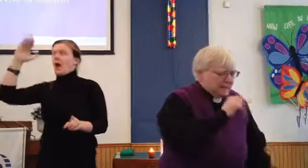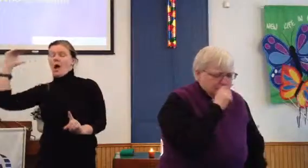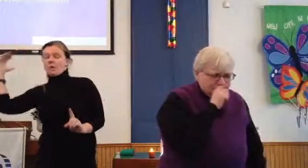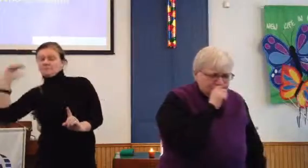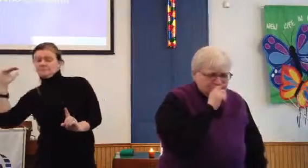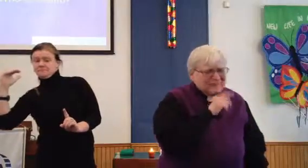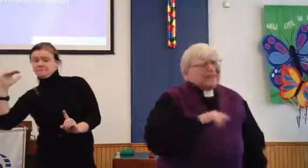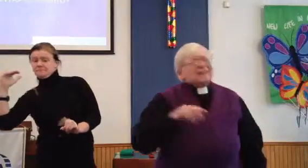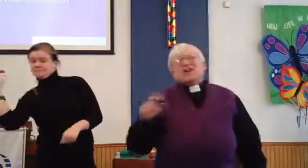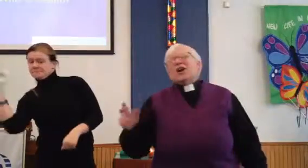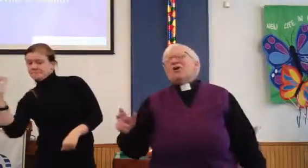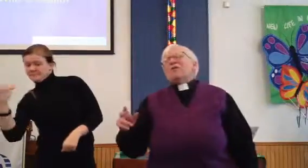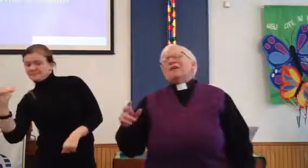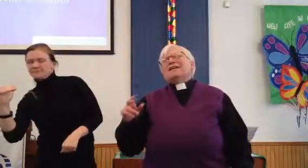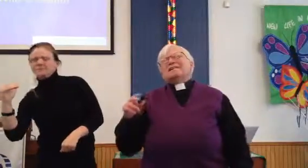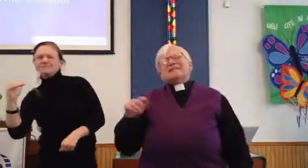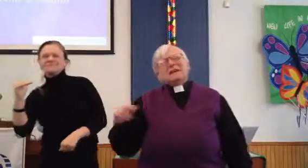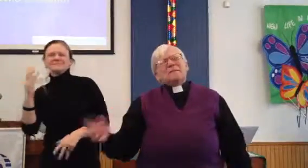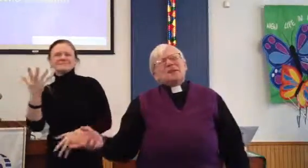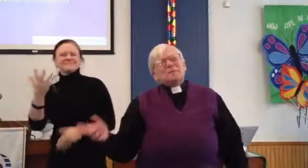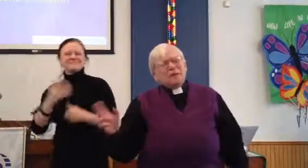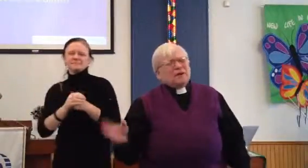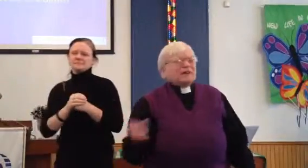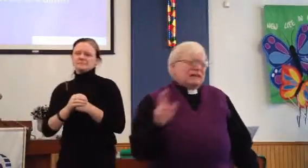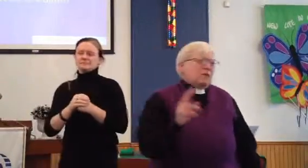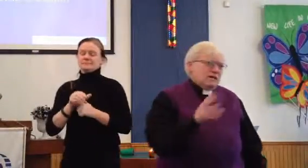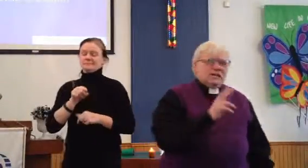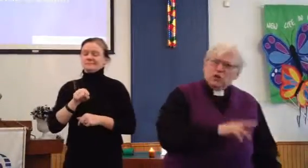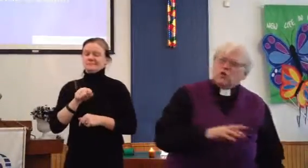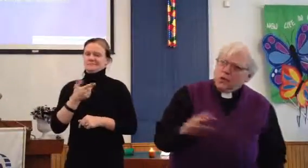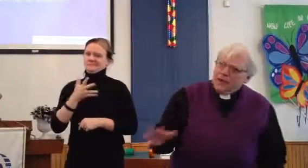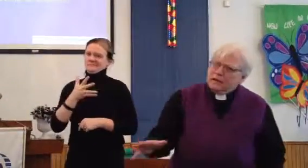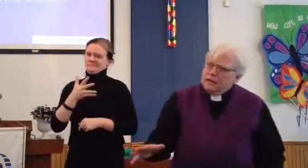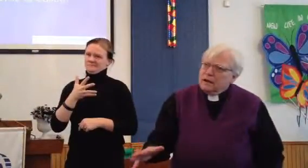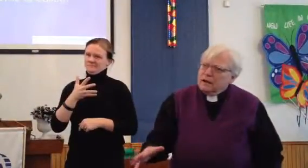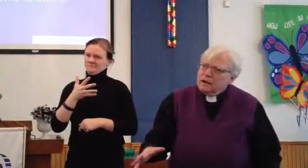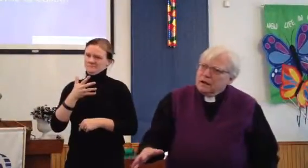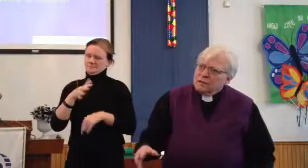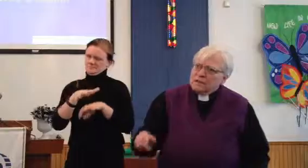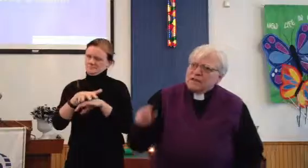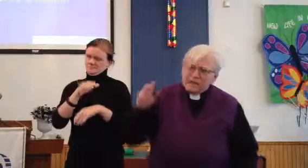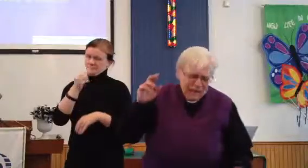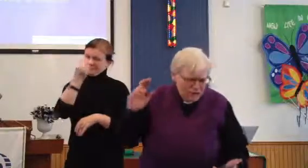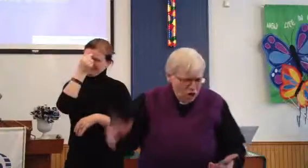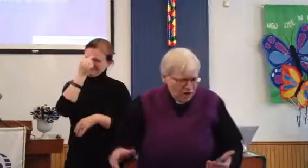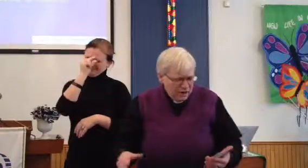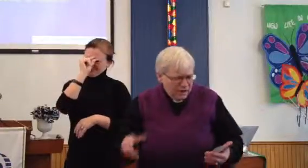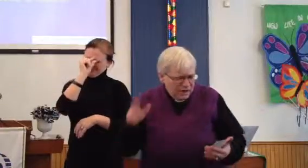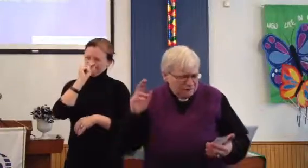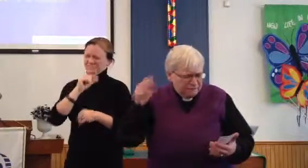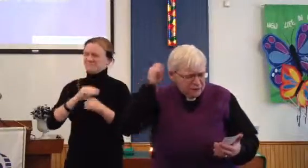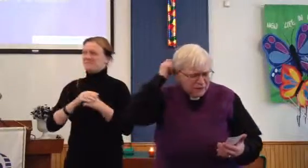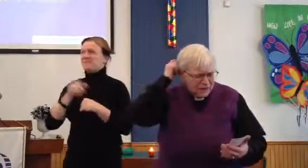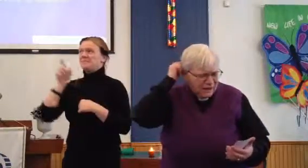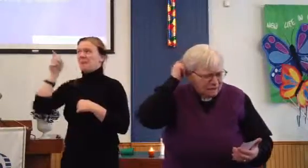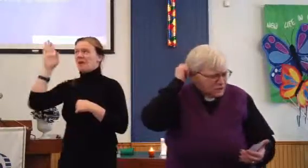And, you know, Samuel apparently wasn't too quick. Because it took a few times